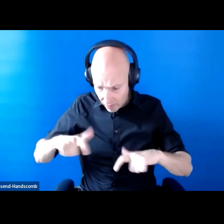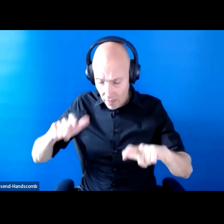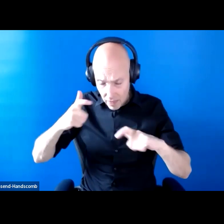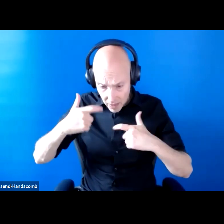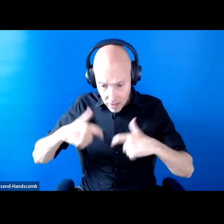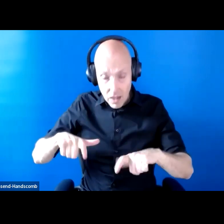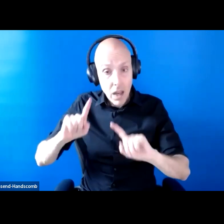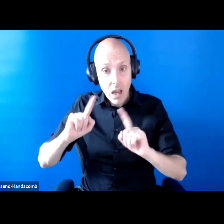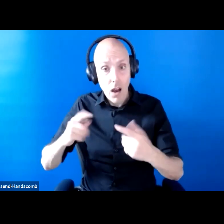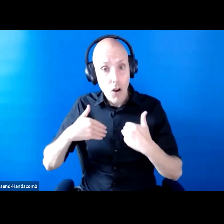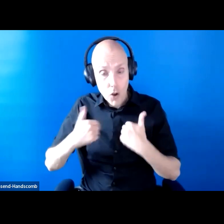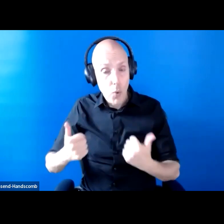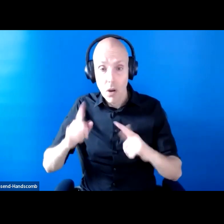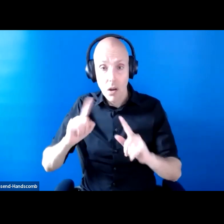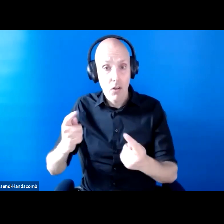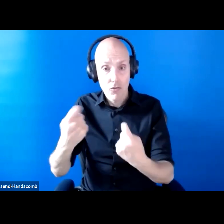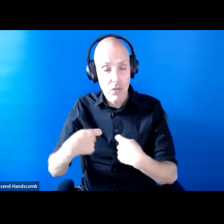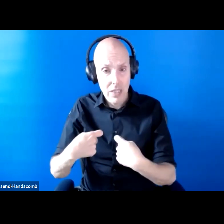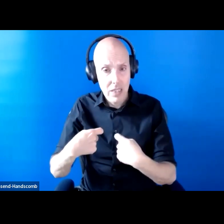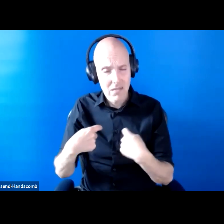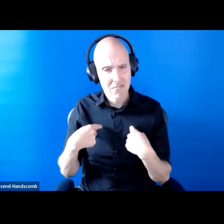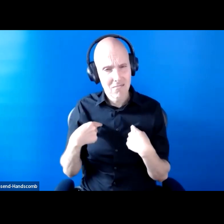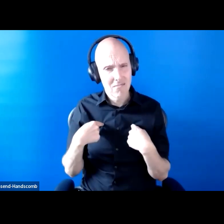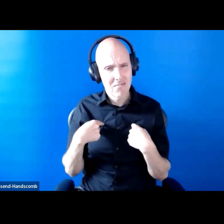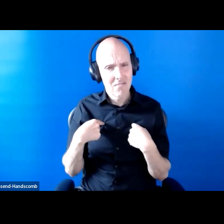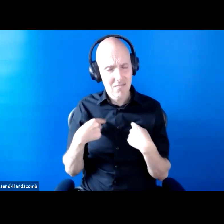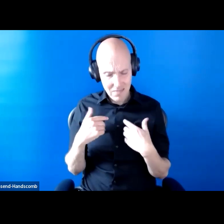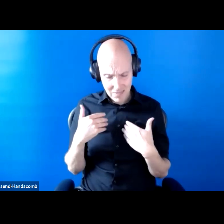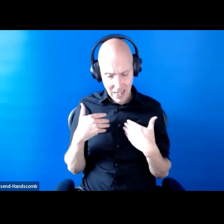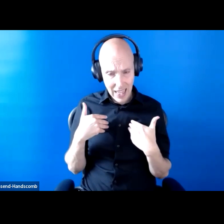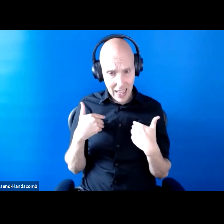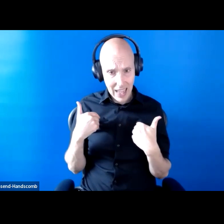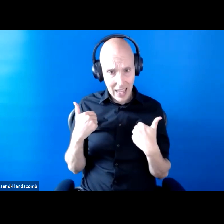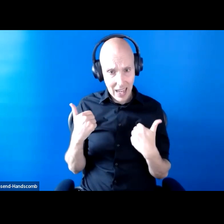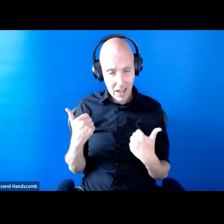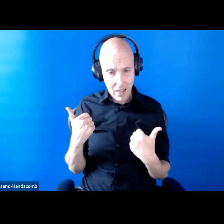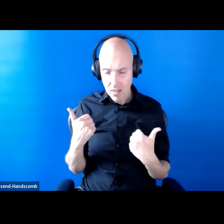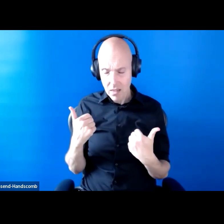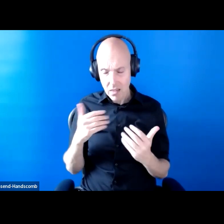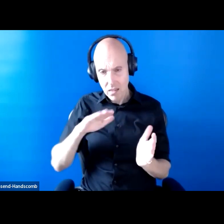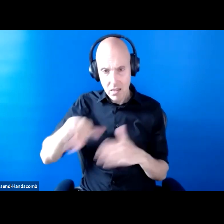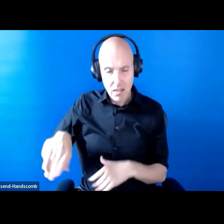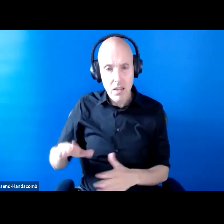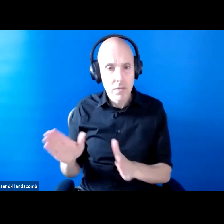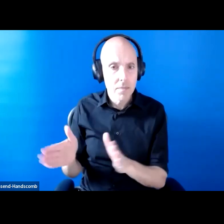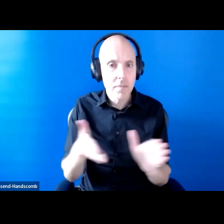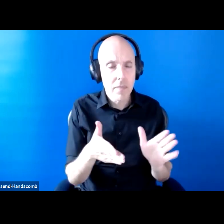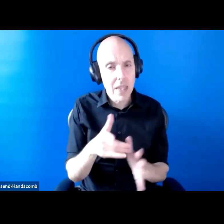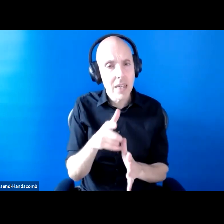be cured or treated, really, you really need to take advantage of your rights under the Equality Act. And you need to